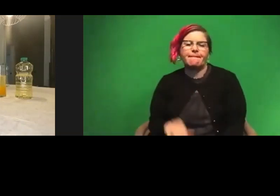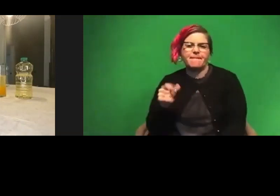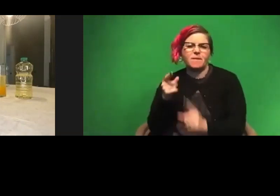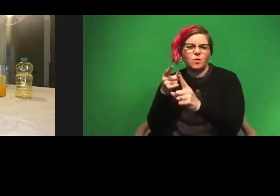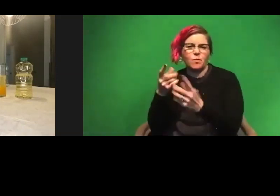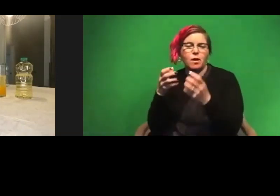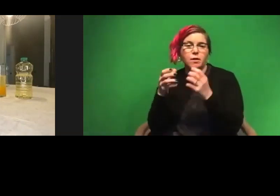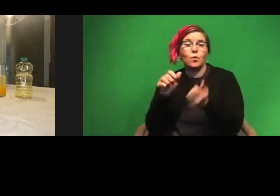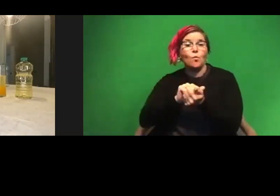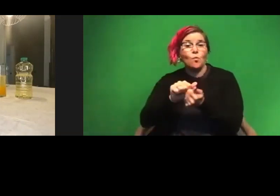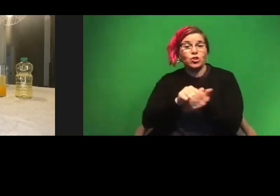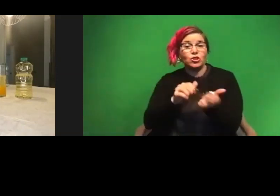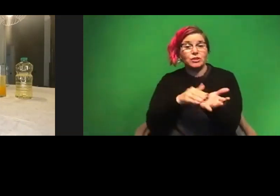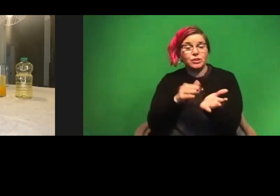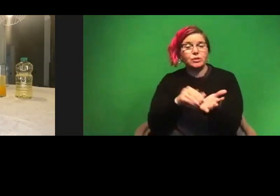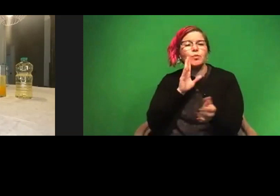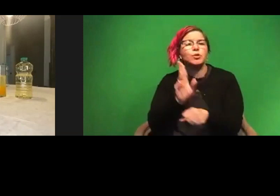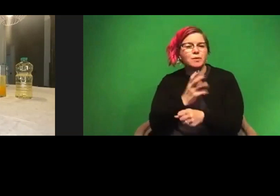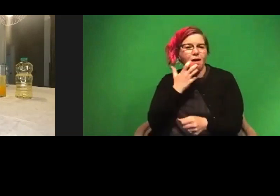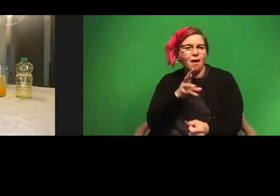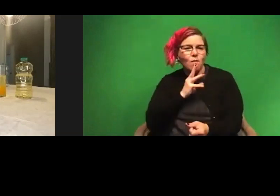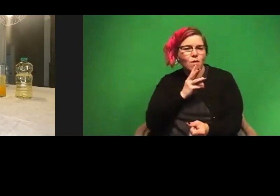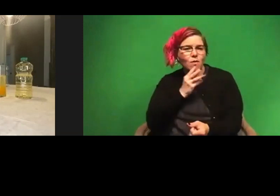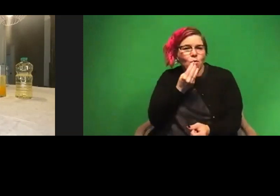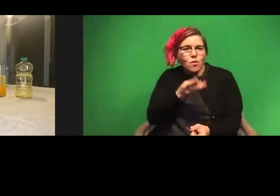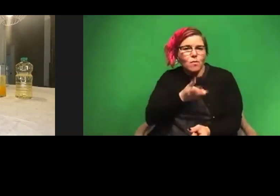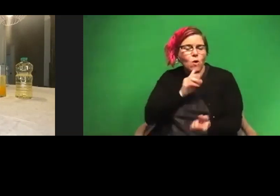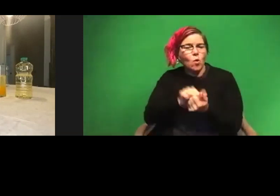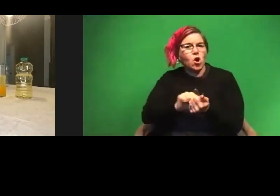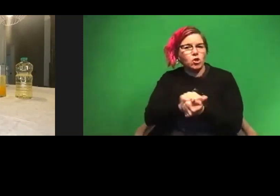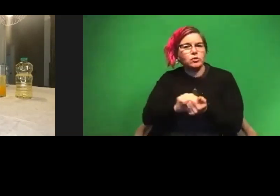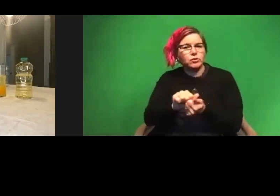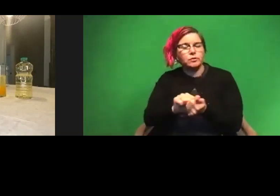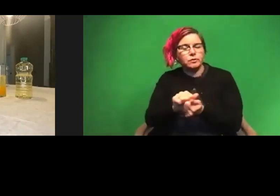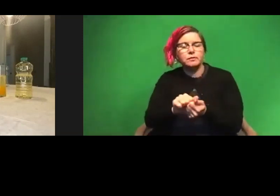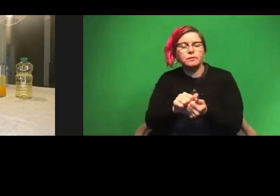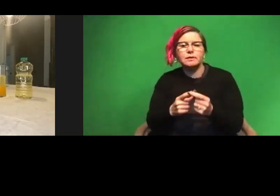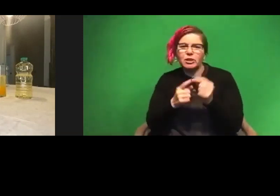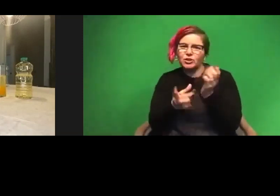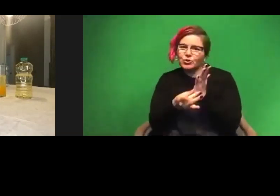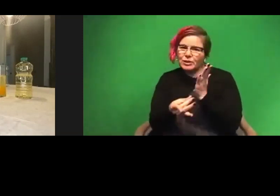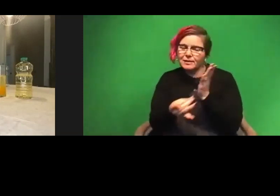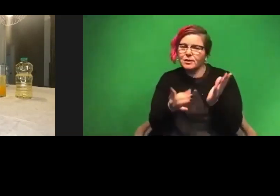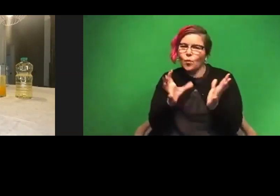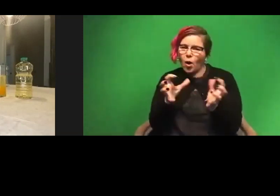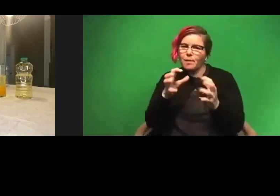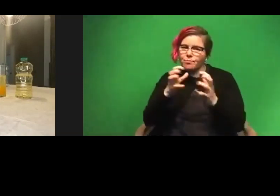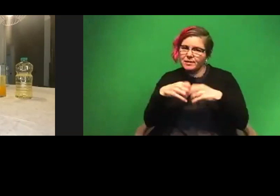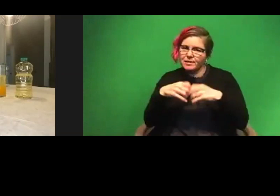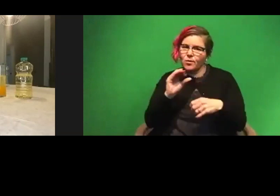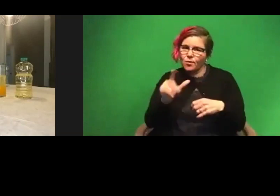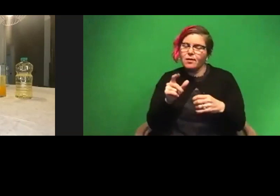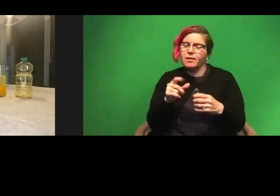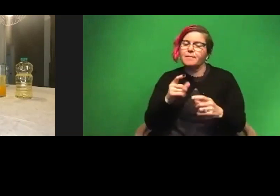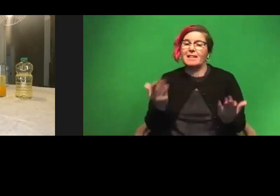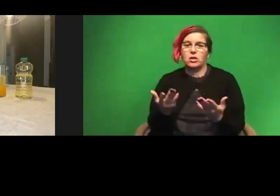something, you would use hot water or warm water to wash your dishes, especially the greasy ones, because you want to break down the oil. But here you don't want